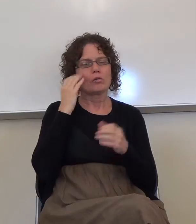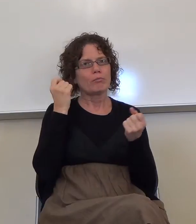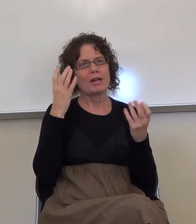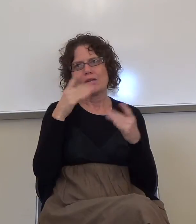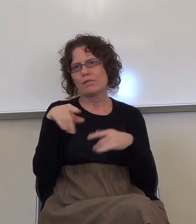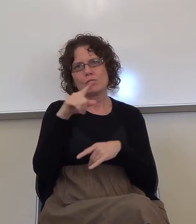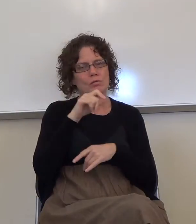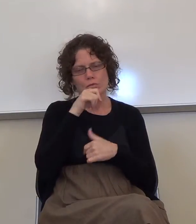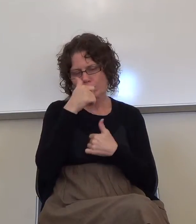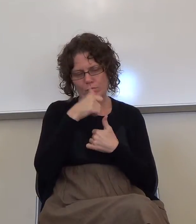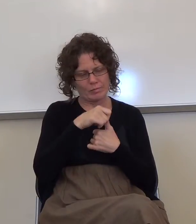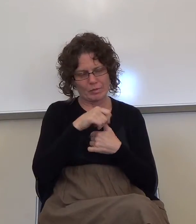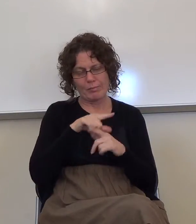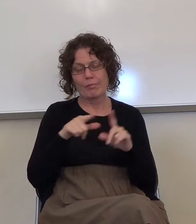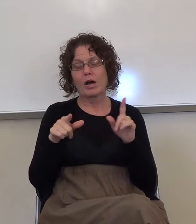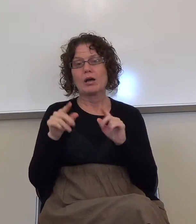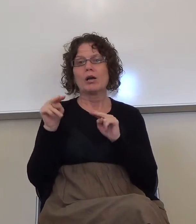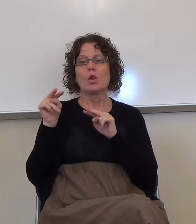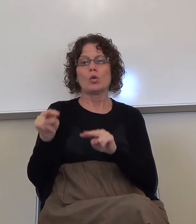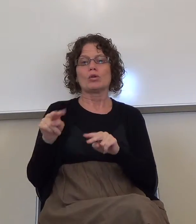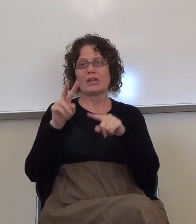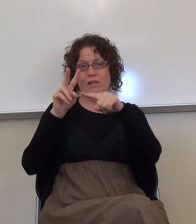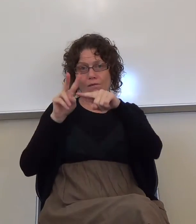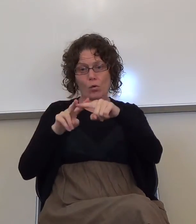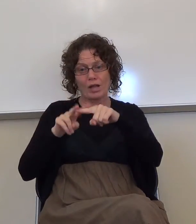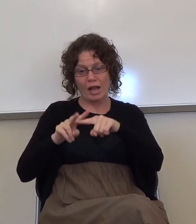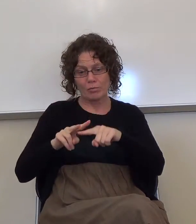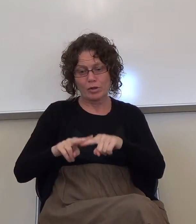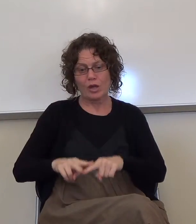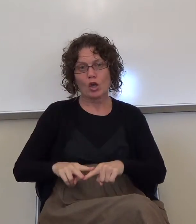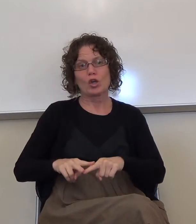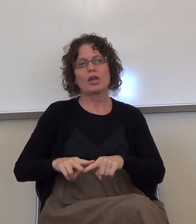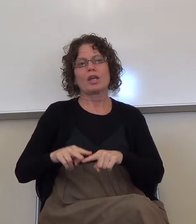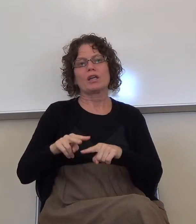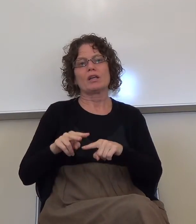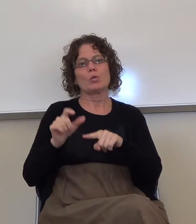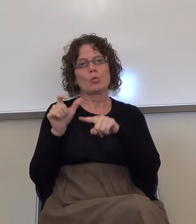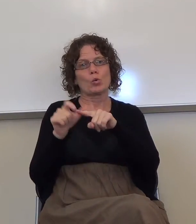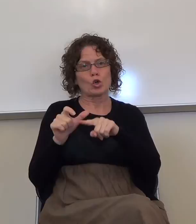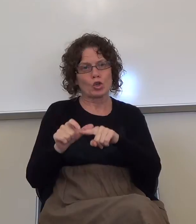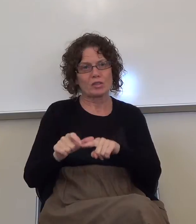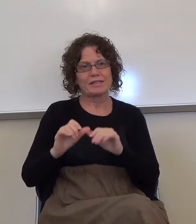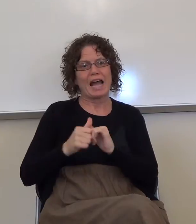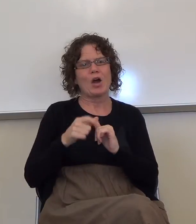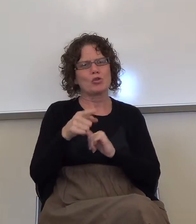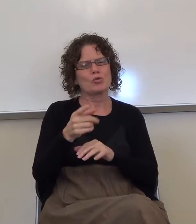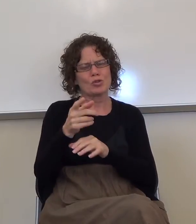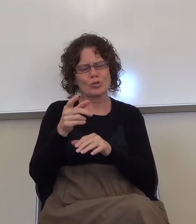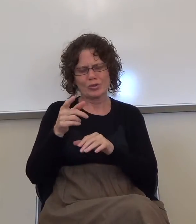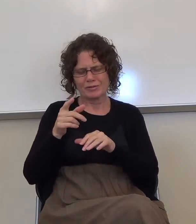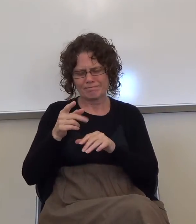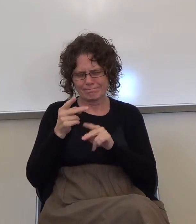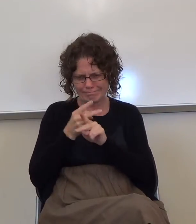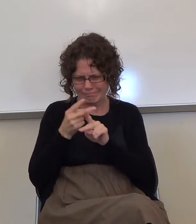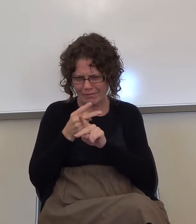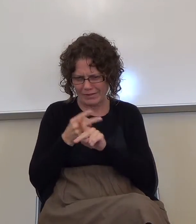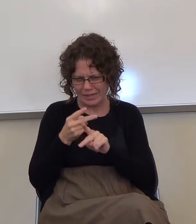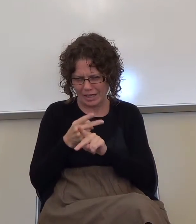looked at the different vocabulary words and how you could have gotten the answers from using what was in